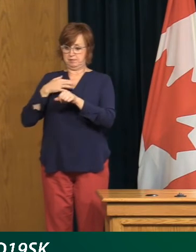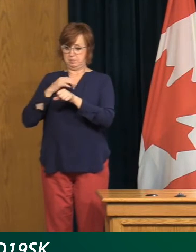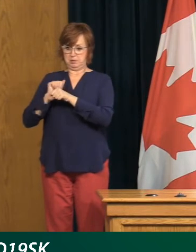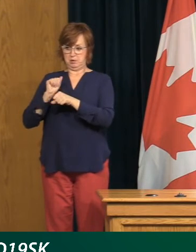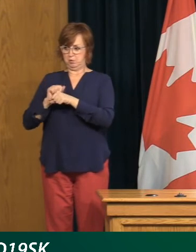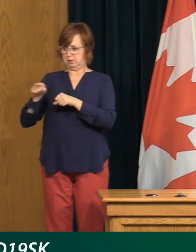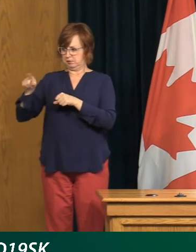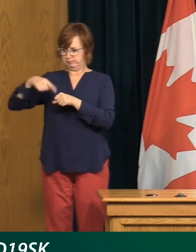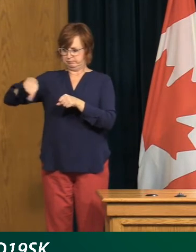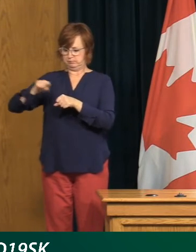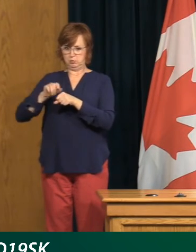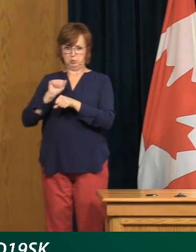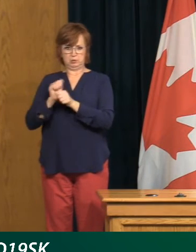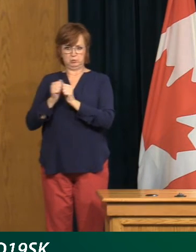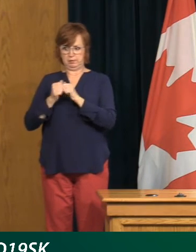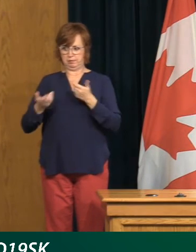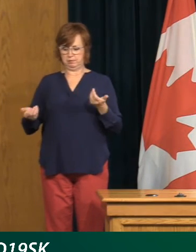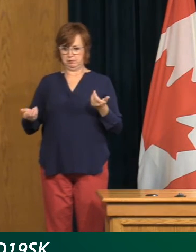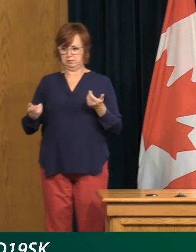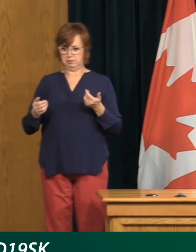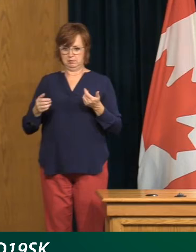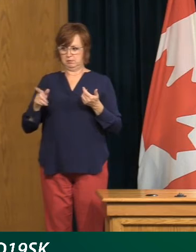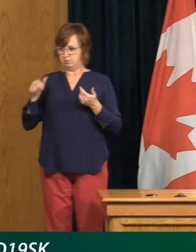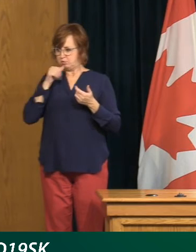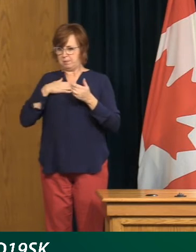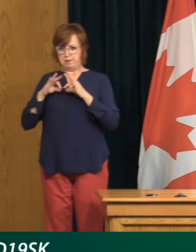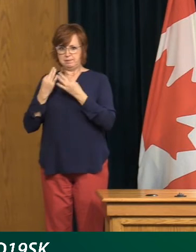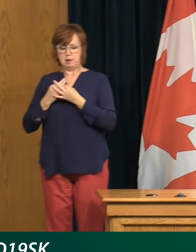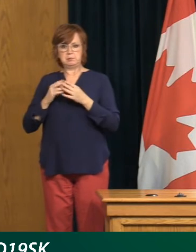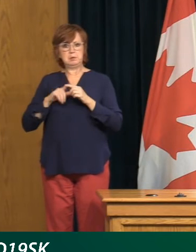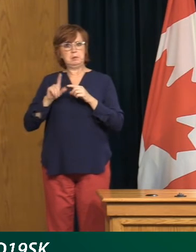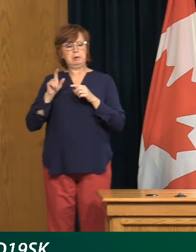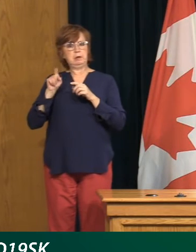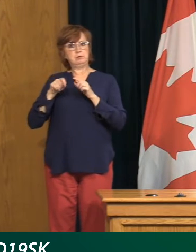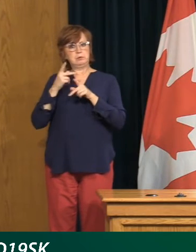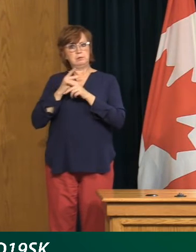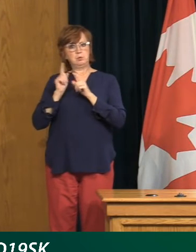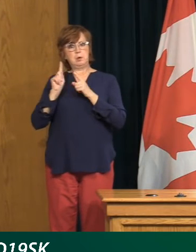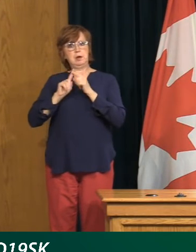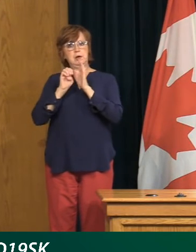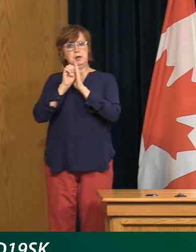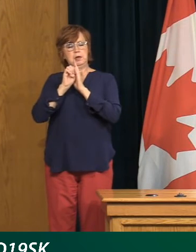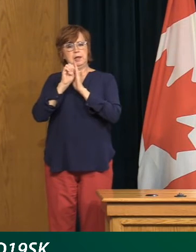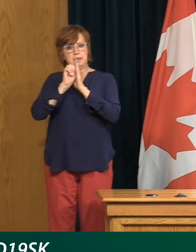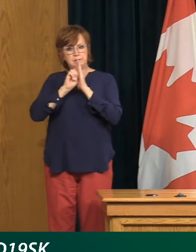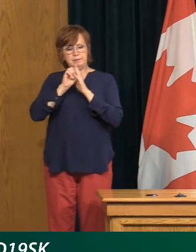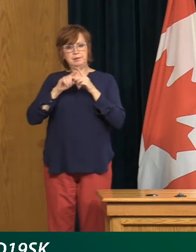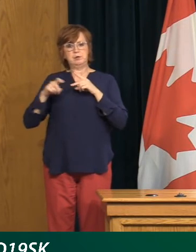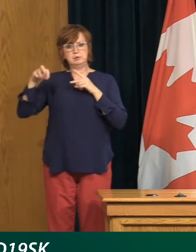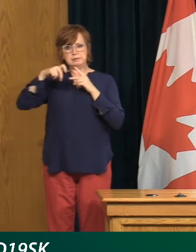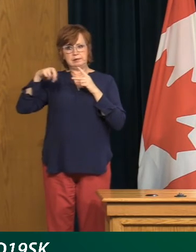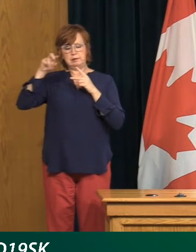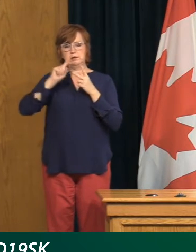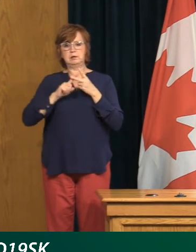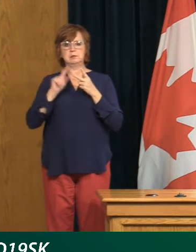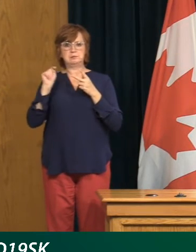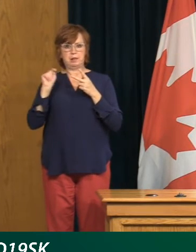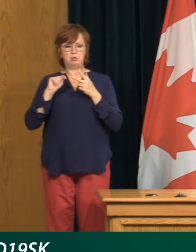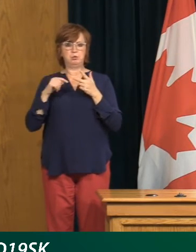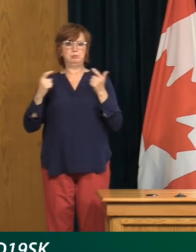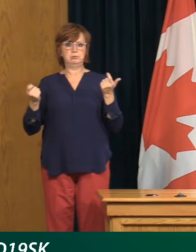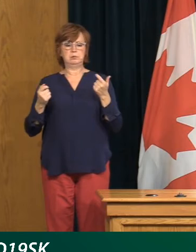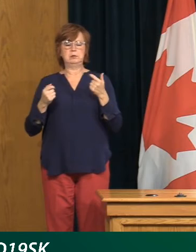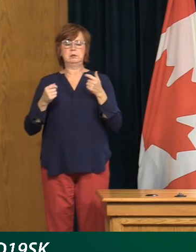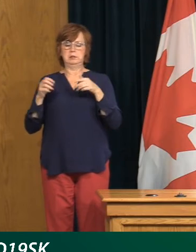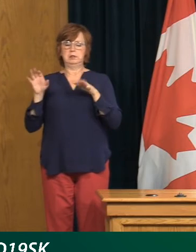areas where, you know, you can't maintain that physical distance, corridors, washrooms, elevators, stairwells, you know, mask use is an important layer